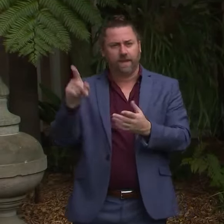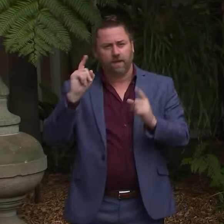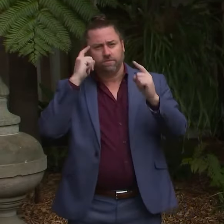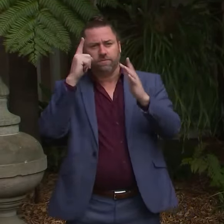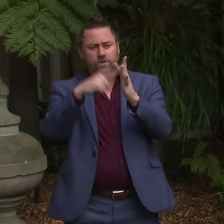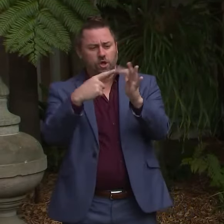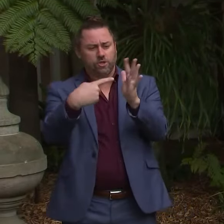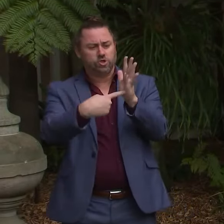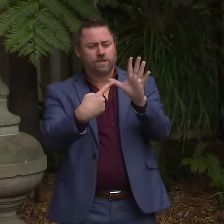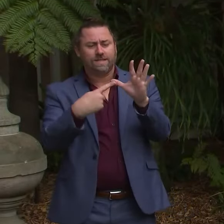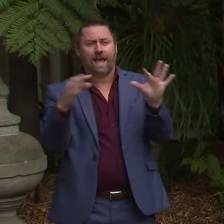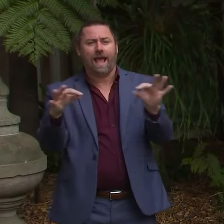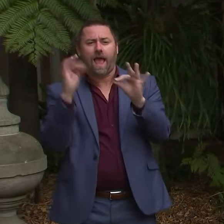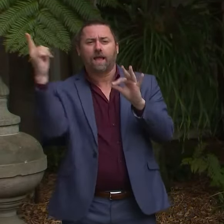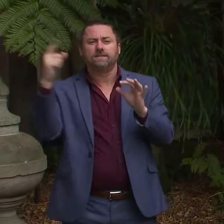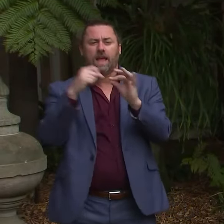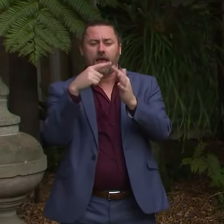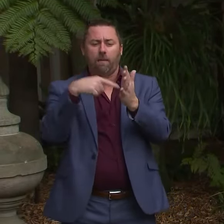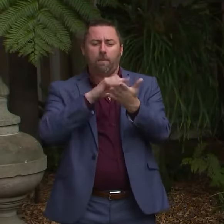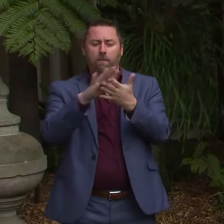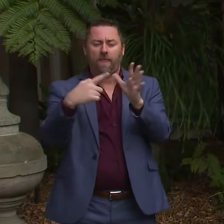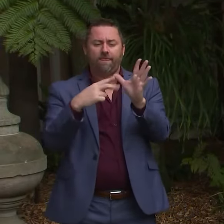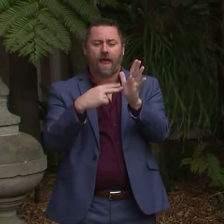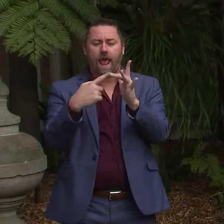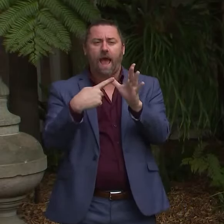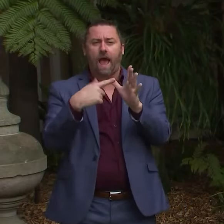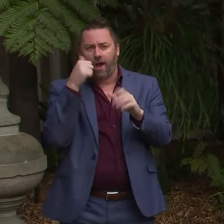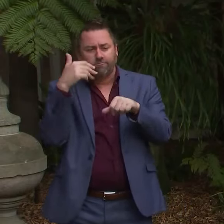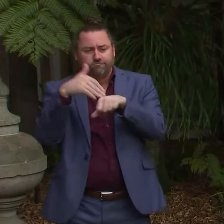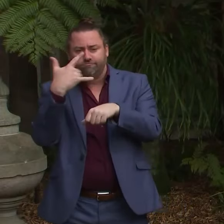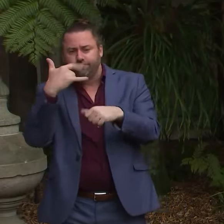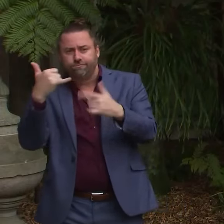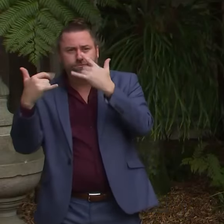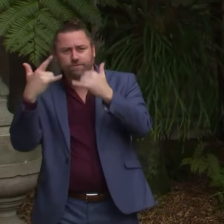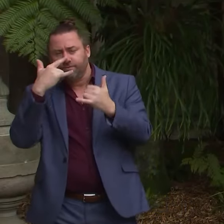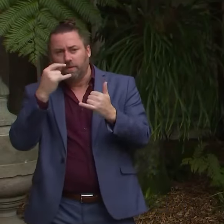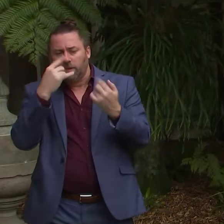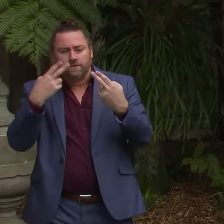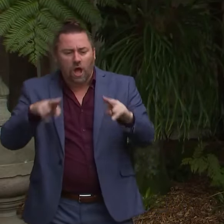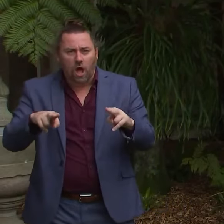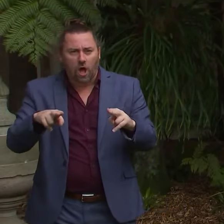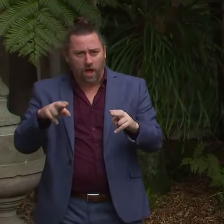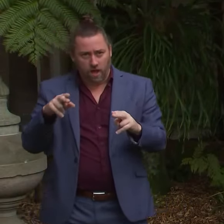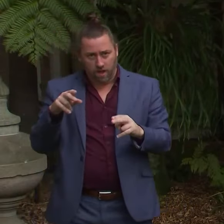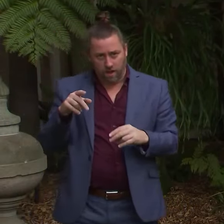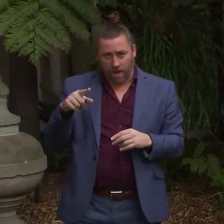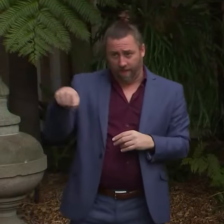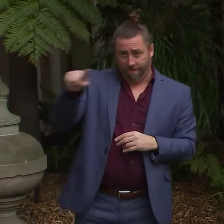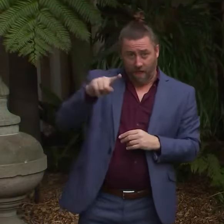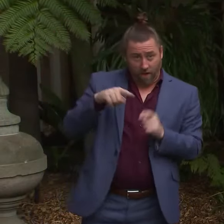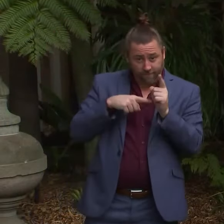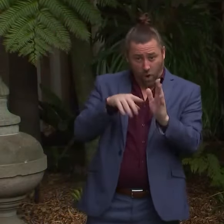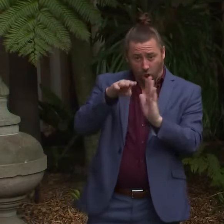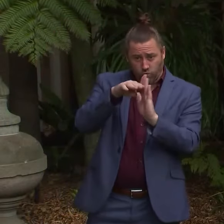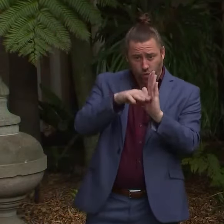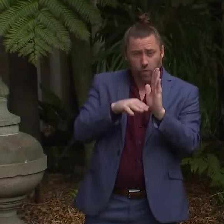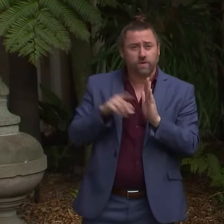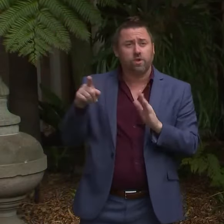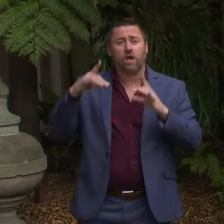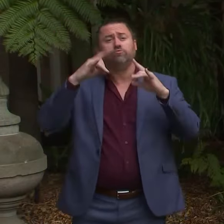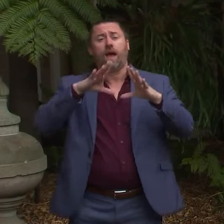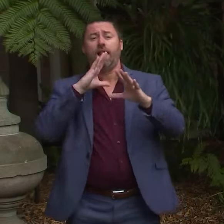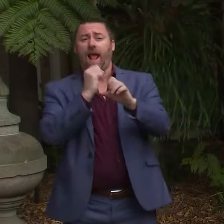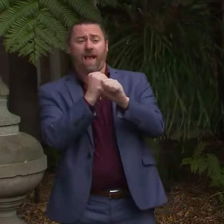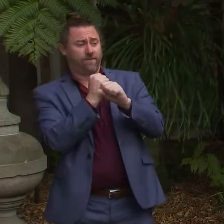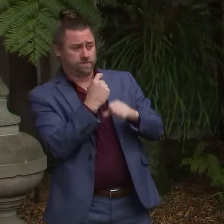about Jeddah Gardens, uh, and, uh, their compliance. Uh, my understanding is the regulatory, the Commonwealth